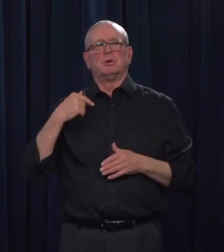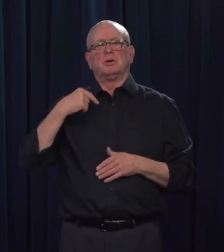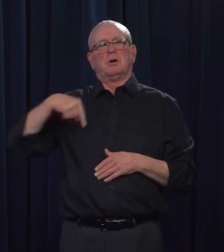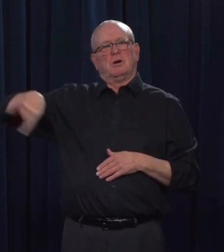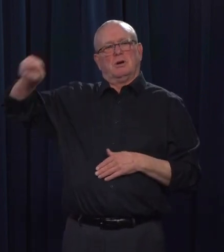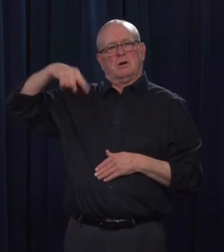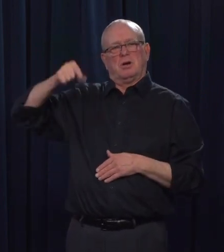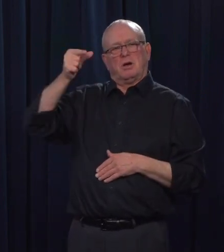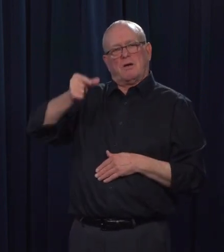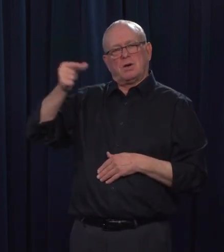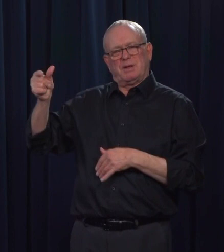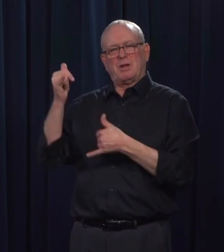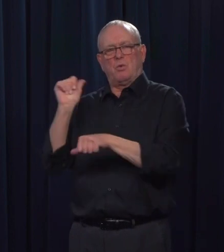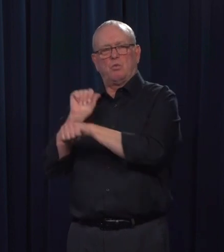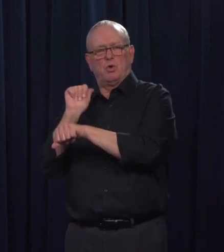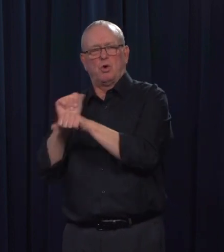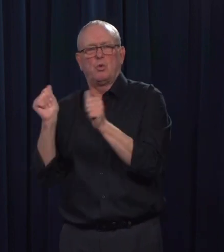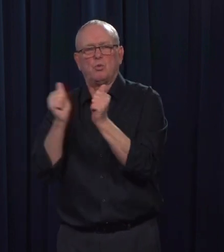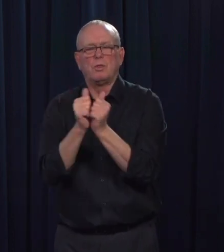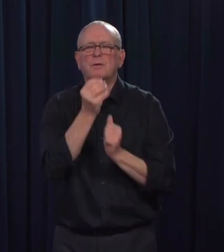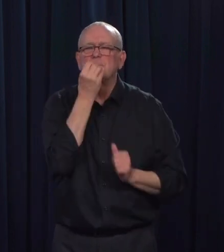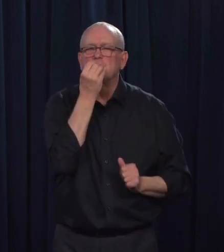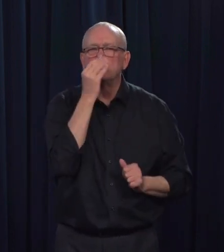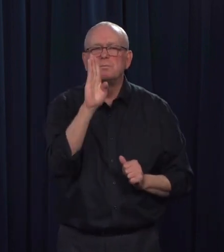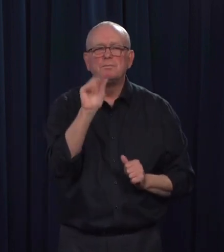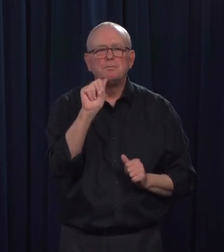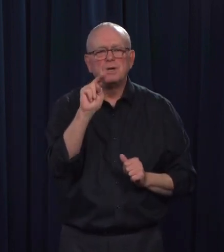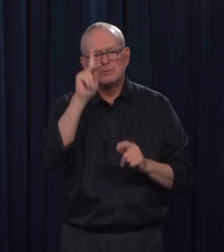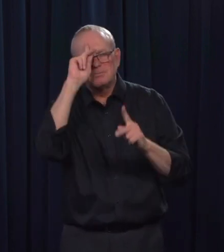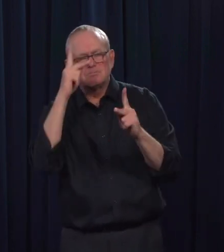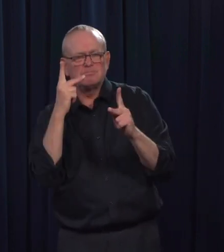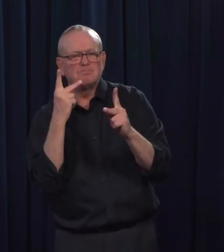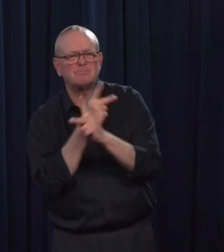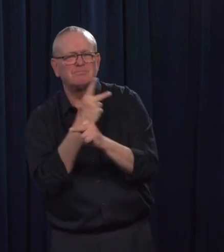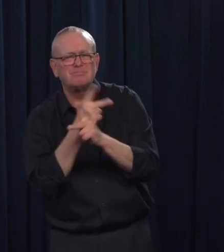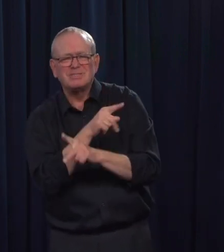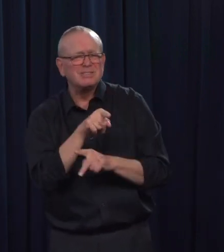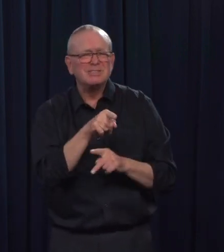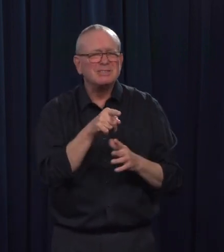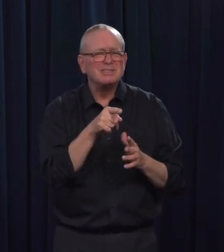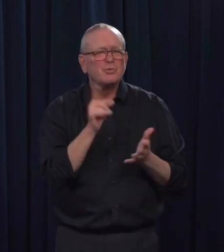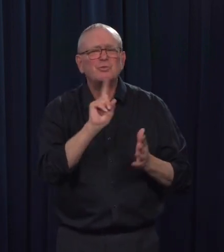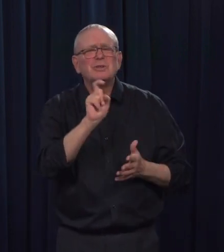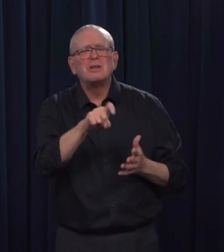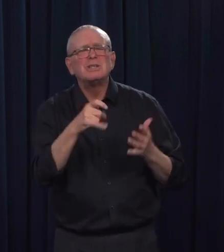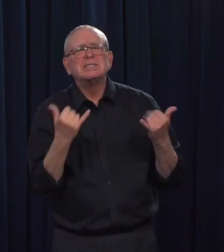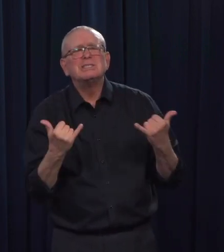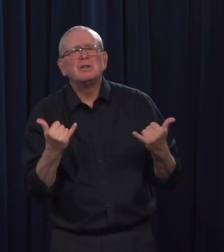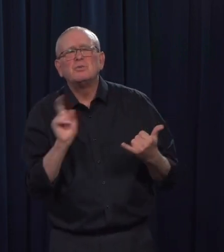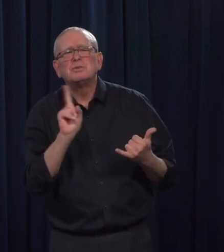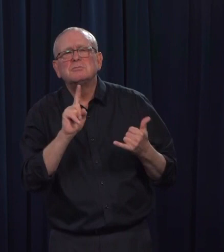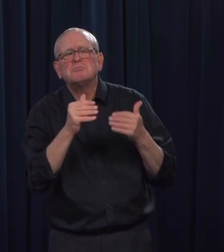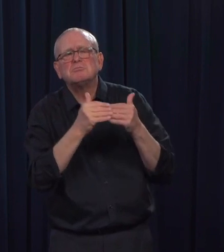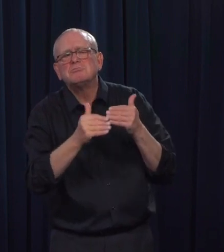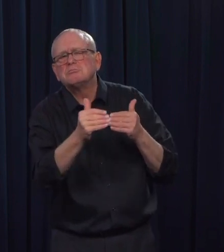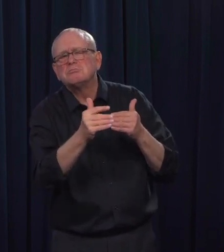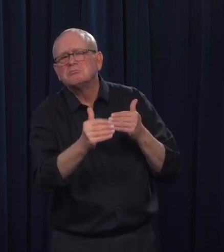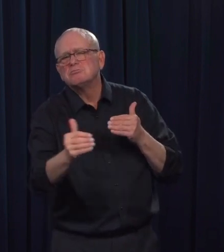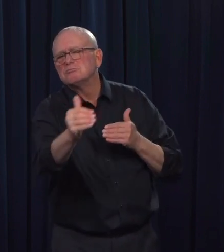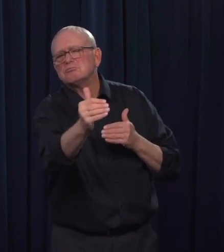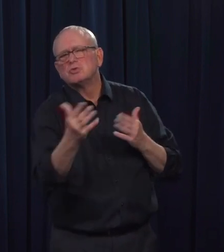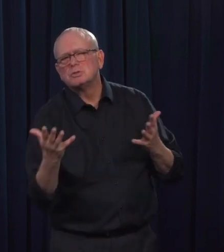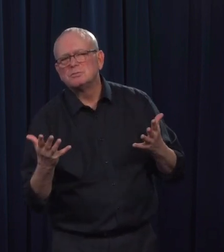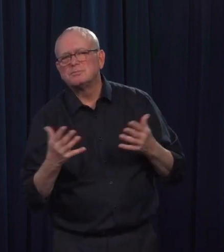province to understand the requirements and assess their short, medium and long-term needs to ensure they have necessary food supply.